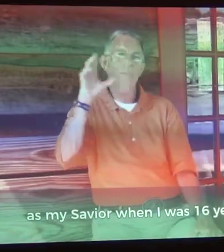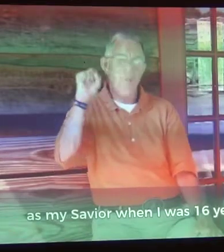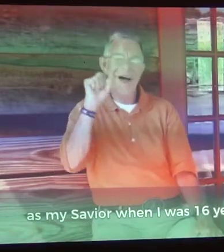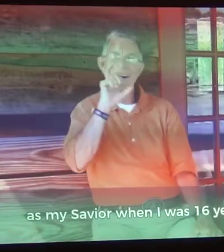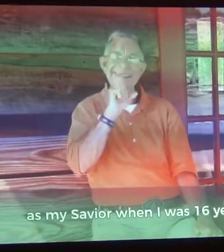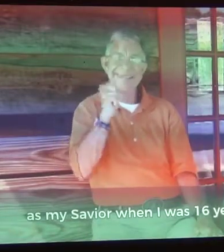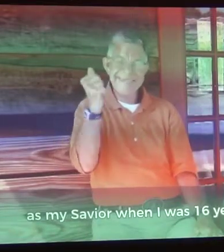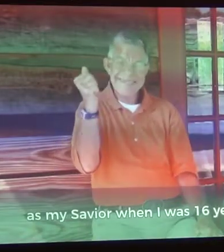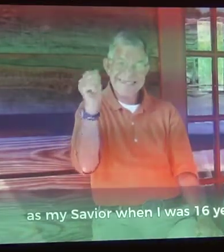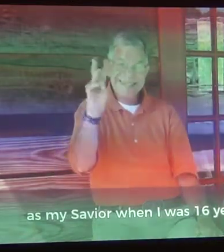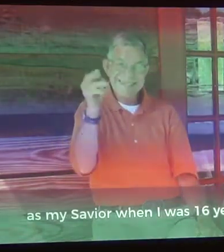old.